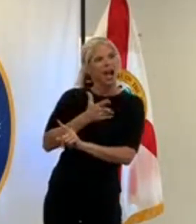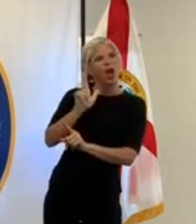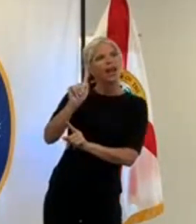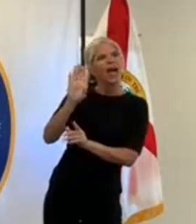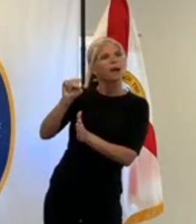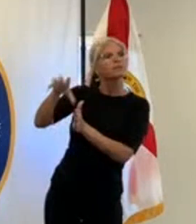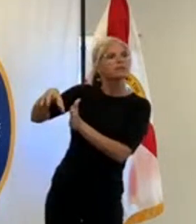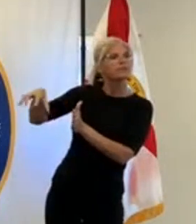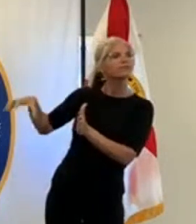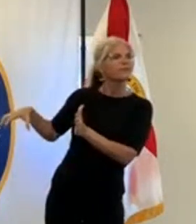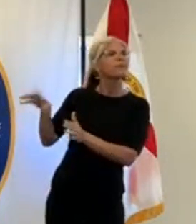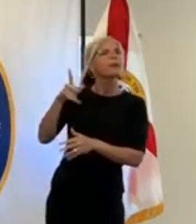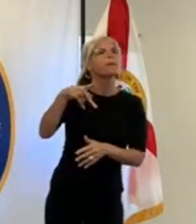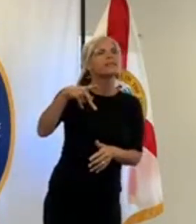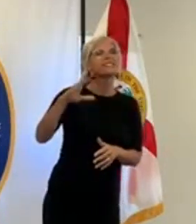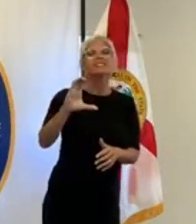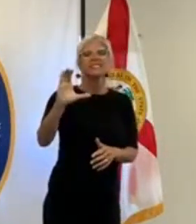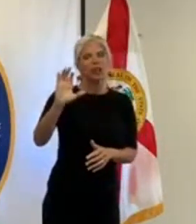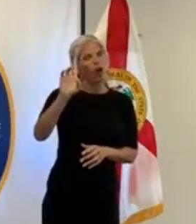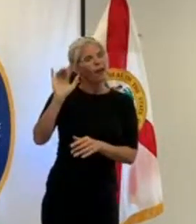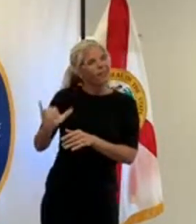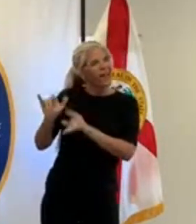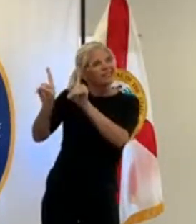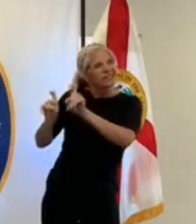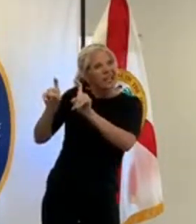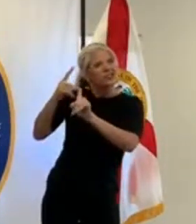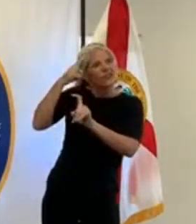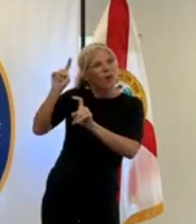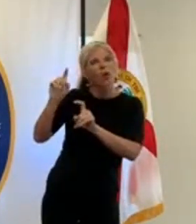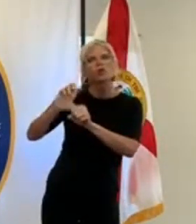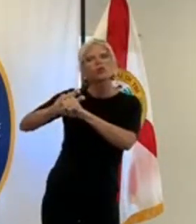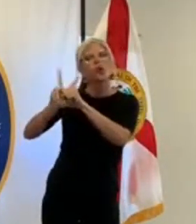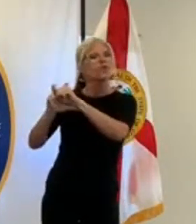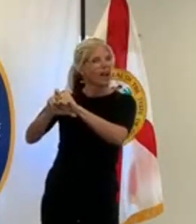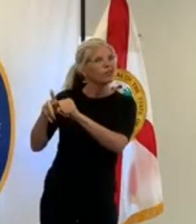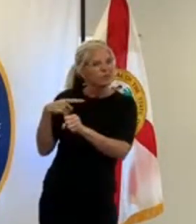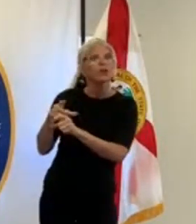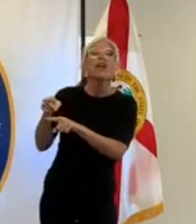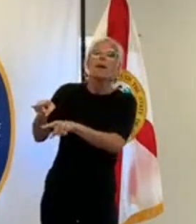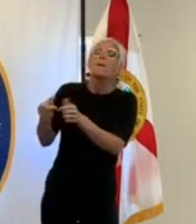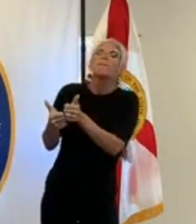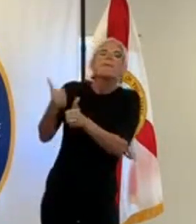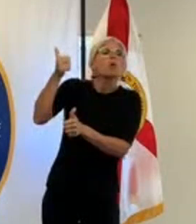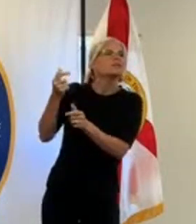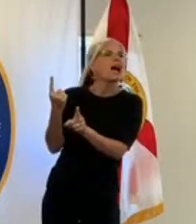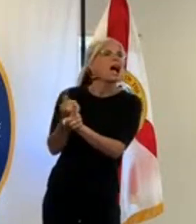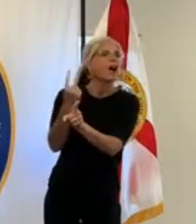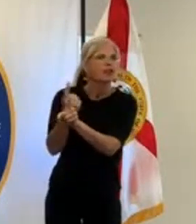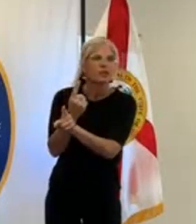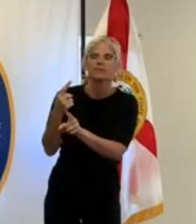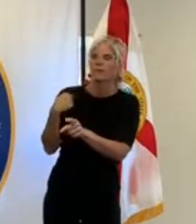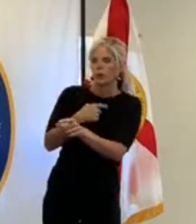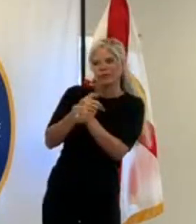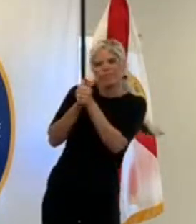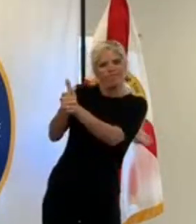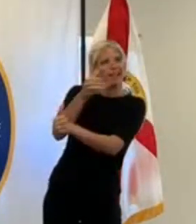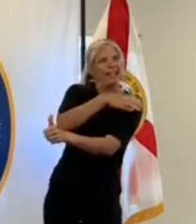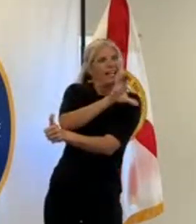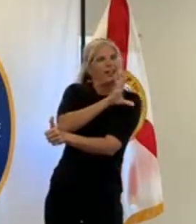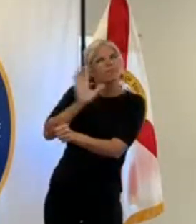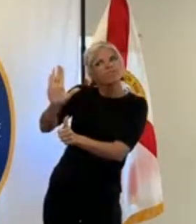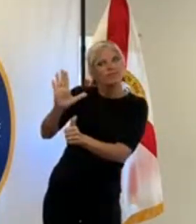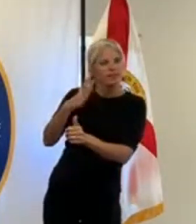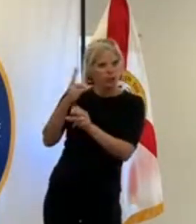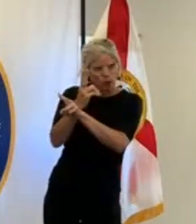those are consistent and the most accurate useful tests to drive public health and clinical action so at this point the department of health is not currently